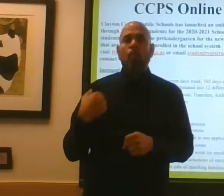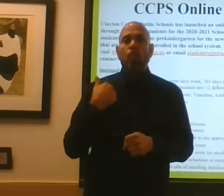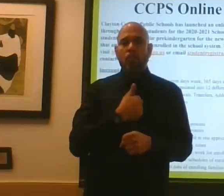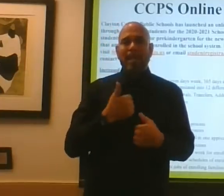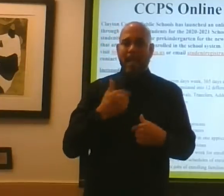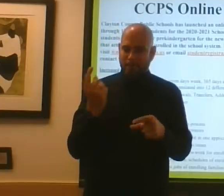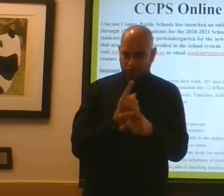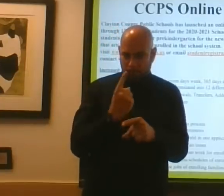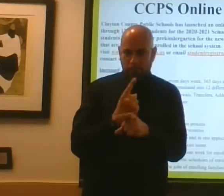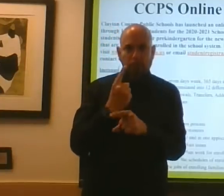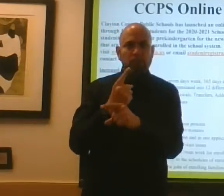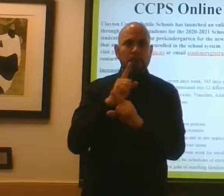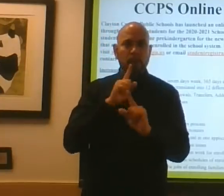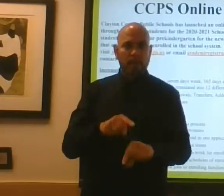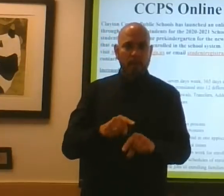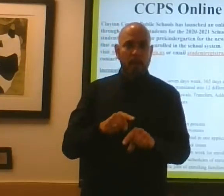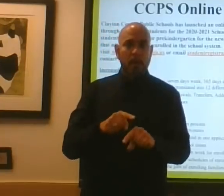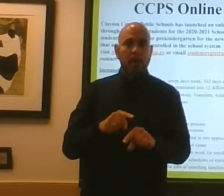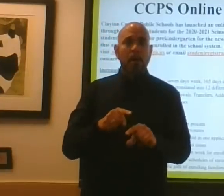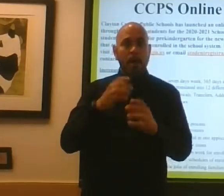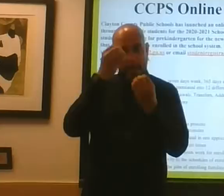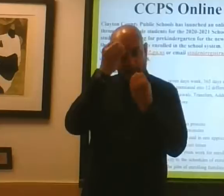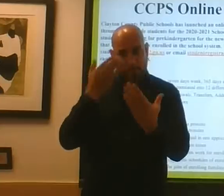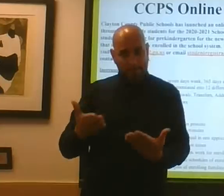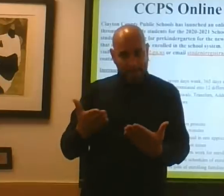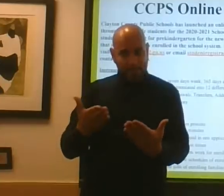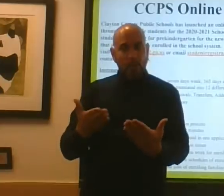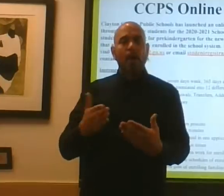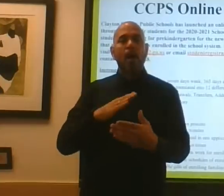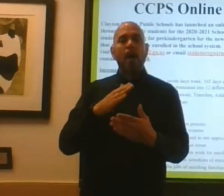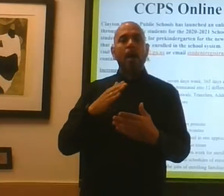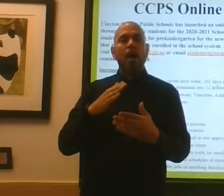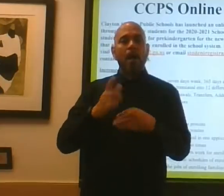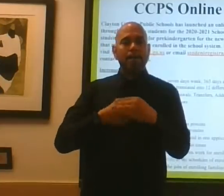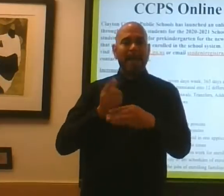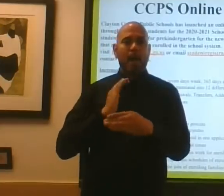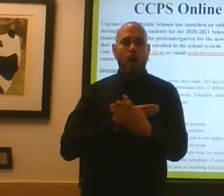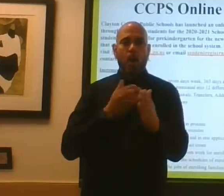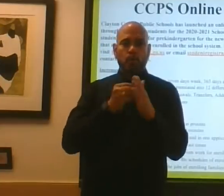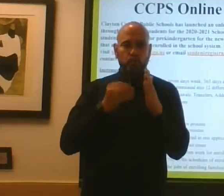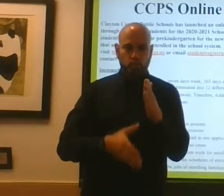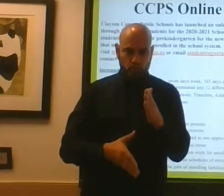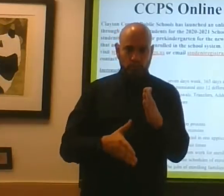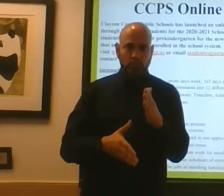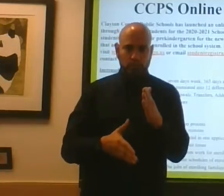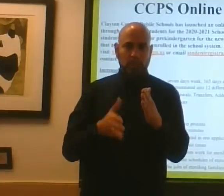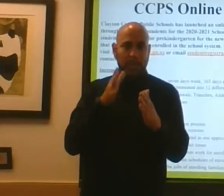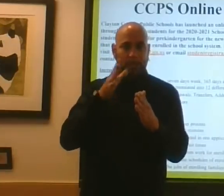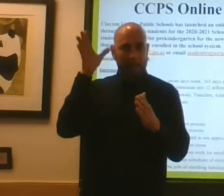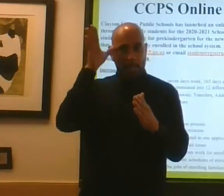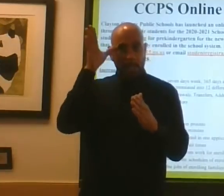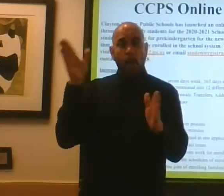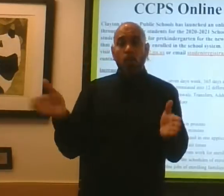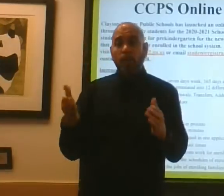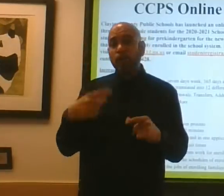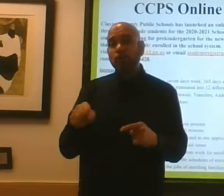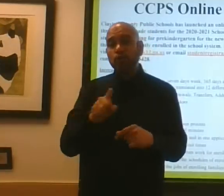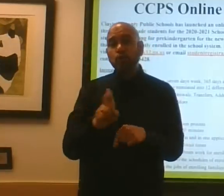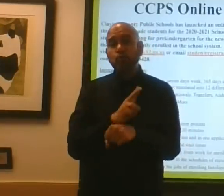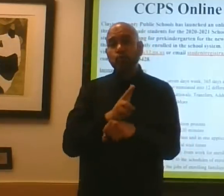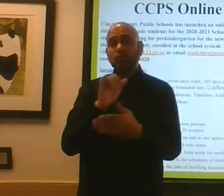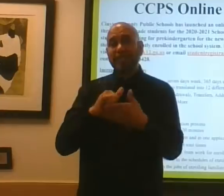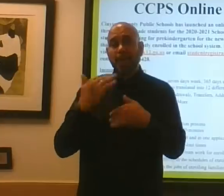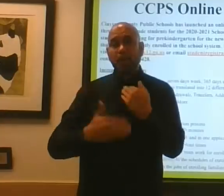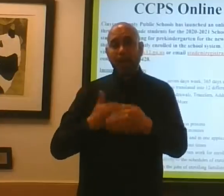accurate information on all of our students, on all of our parents. So we encourage you to utilize that process.